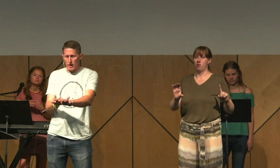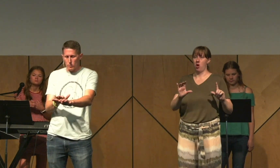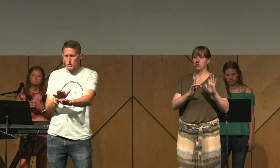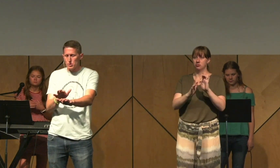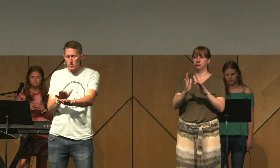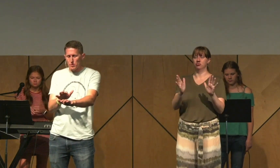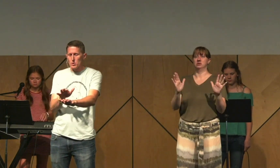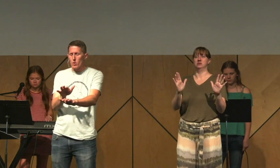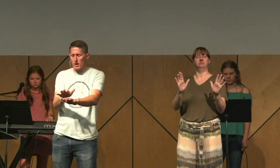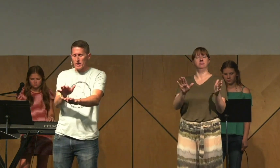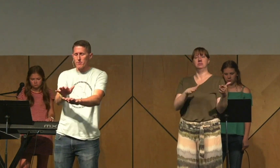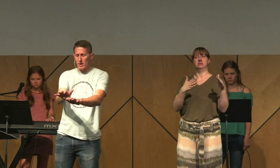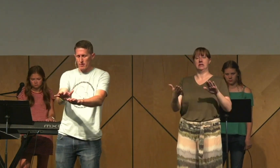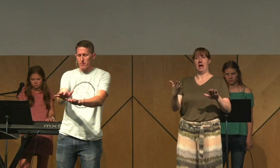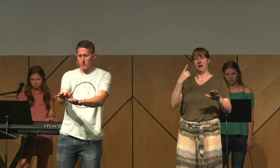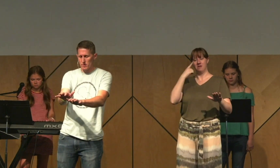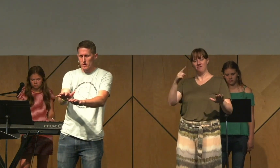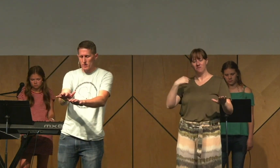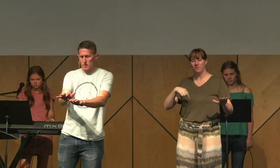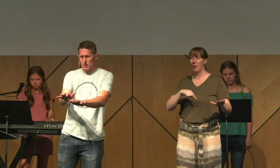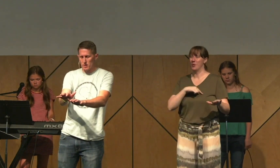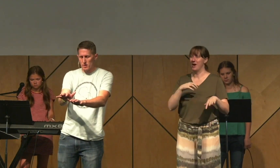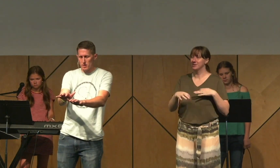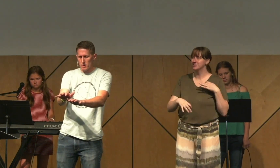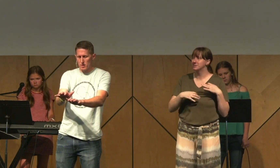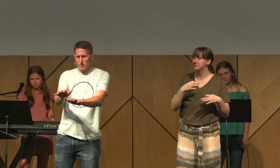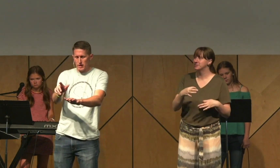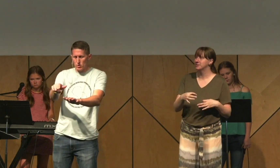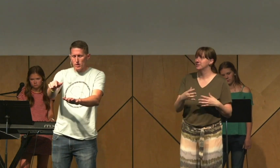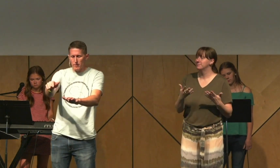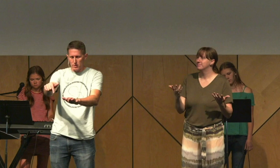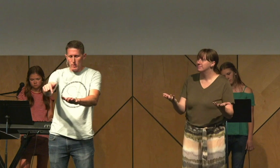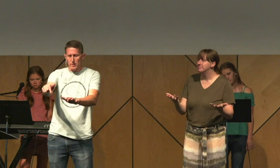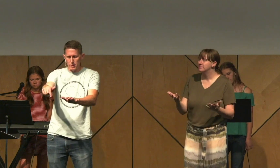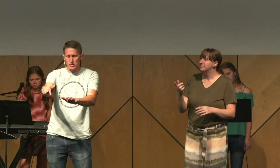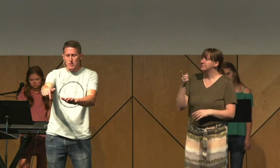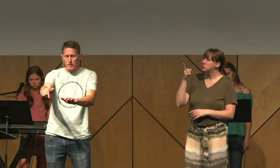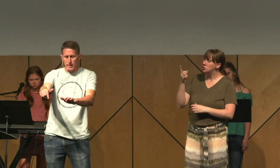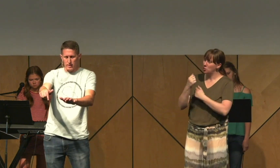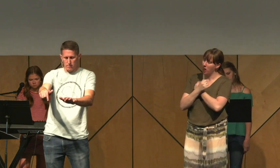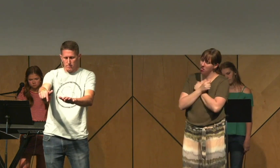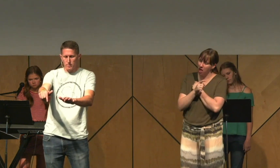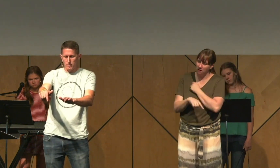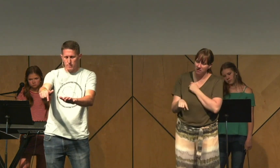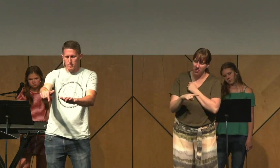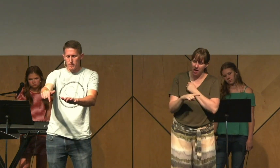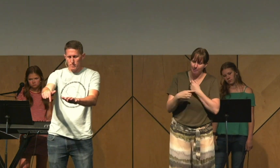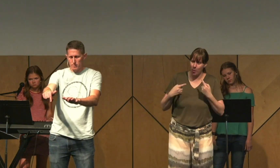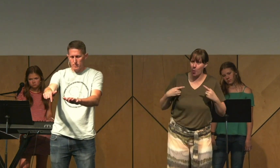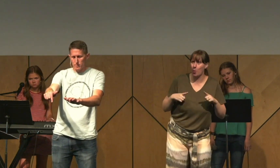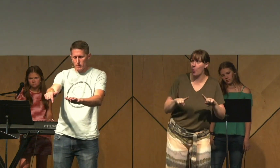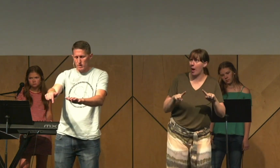Oh God, would you show them your kind of love, that you love them while they're still in it.